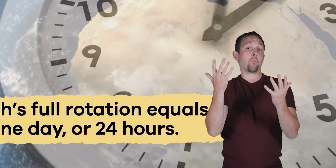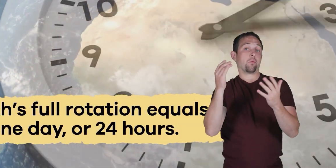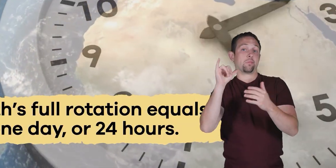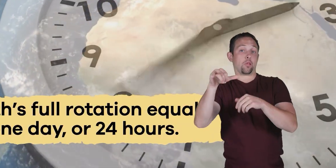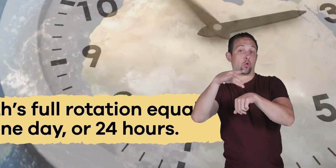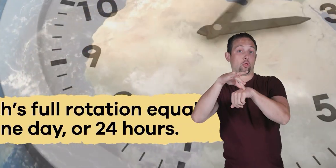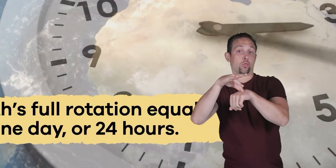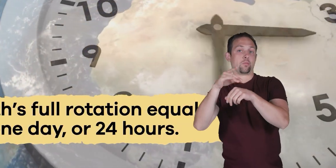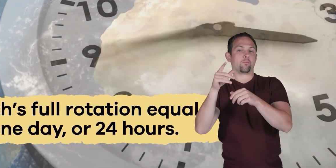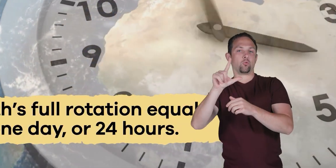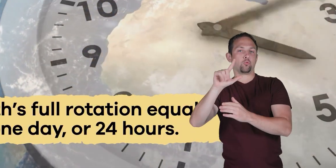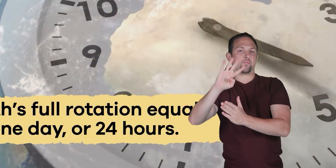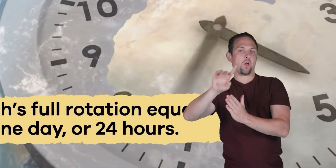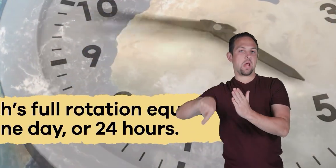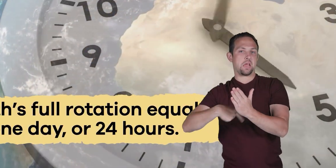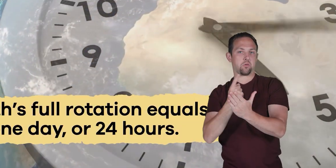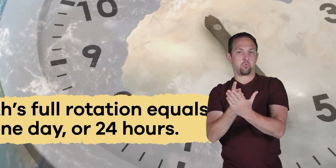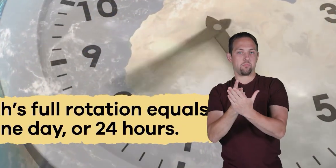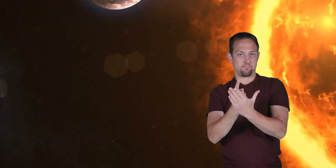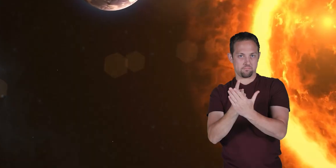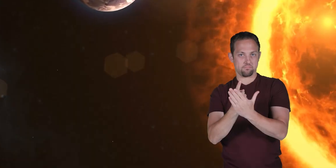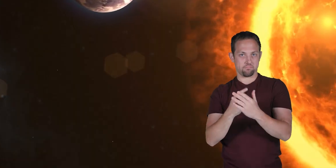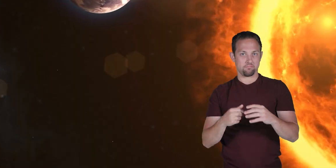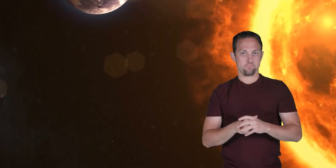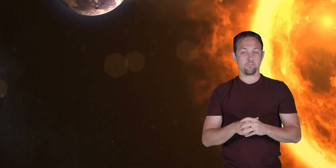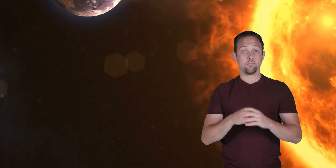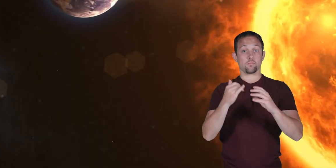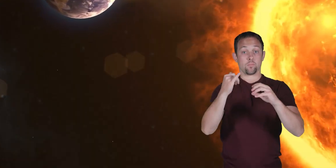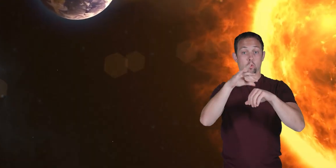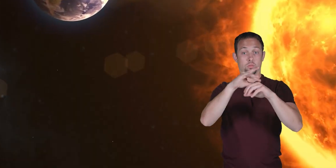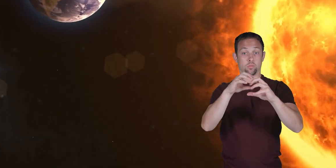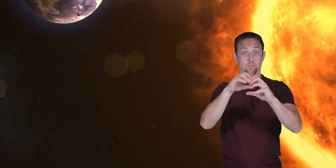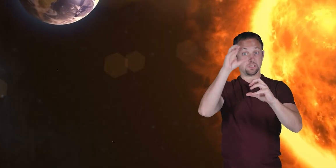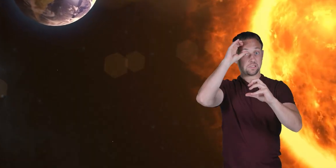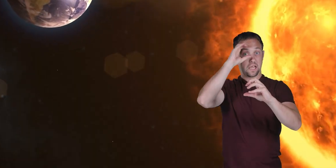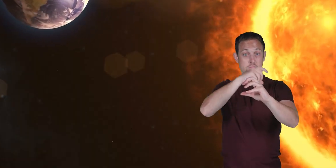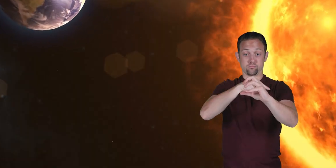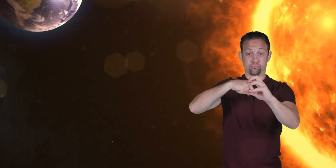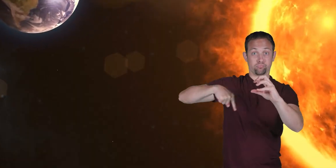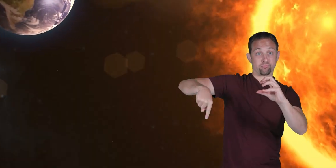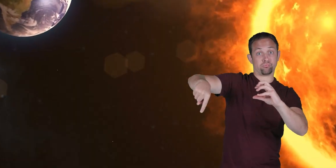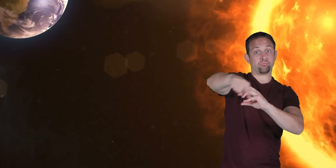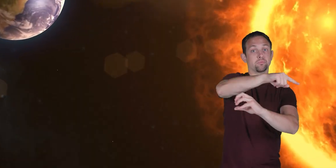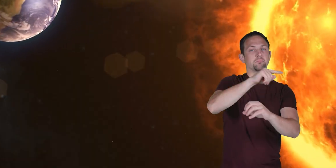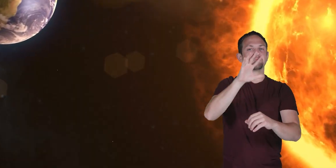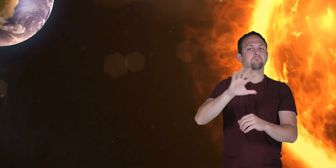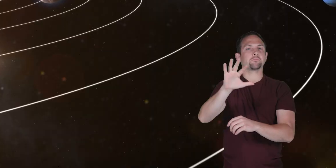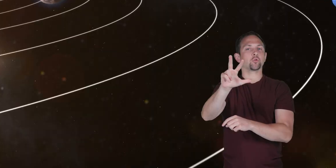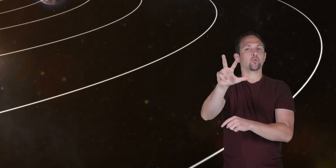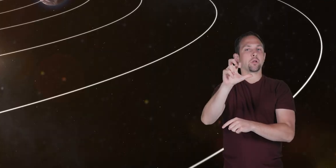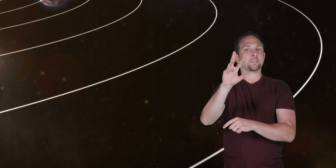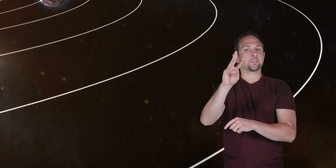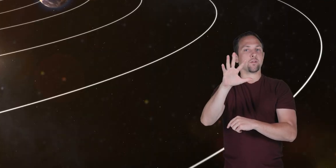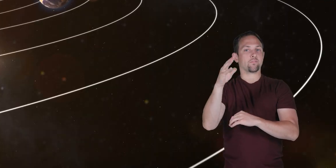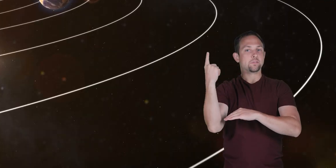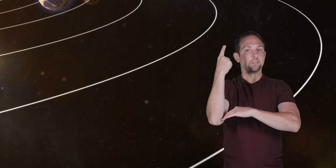24 hours its orbit around the sun takes approximately 365